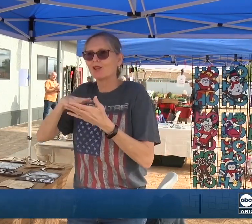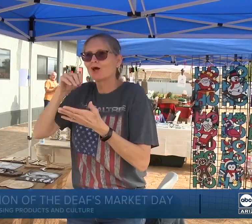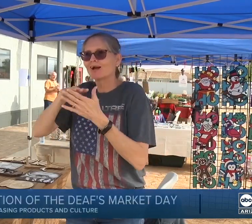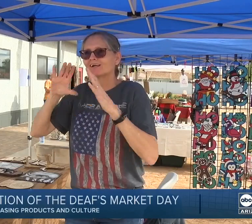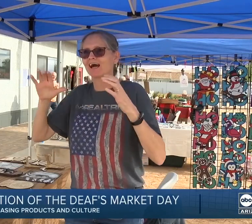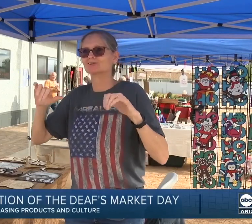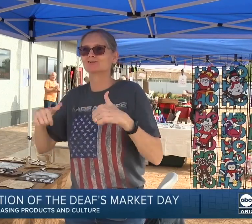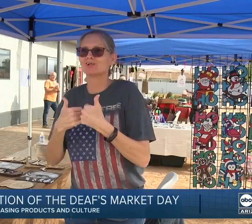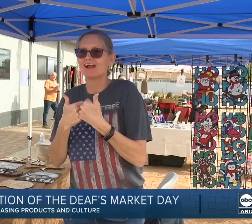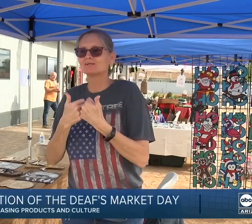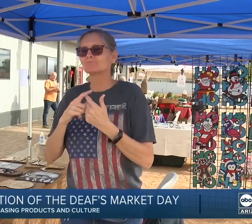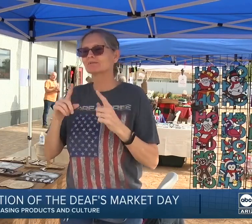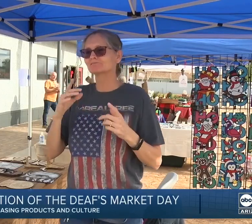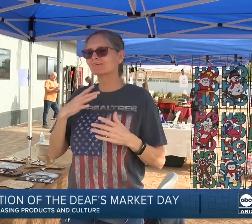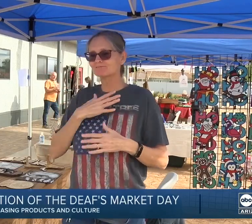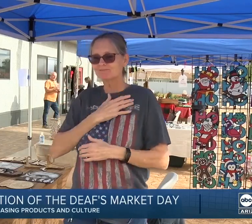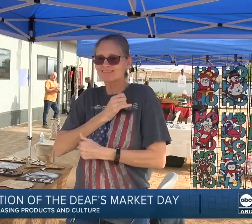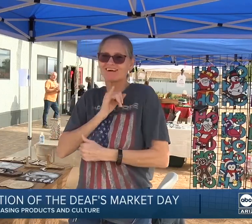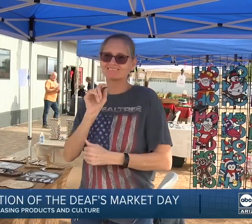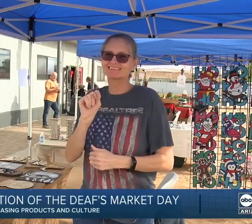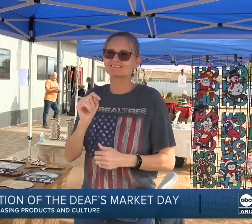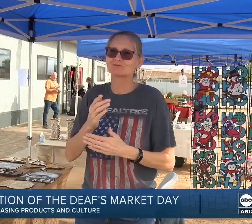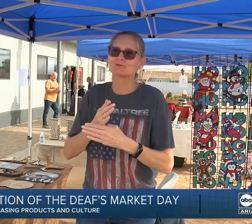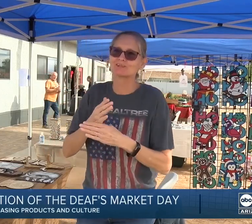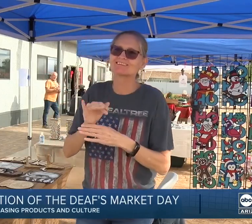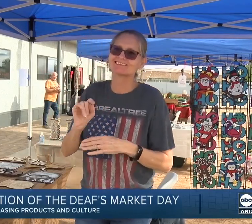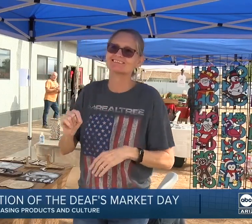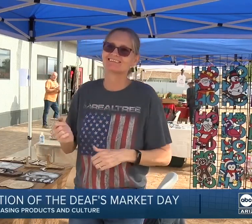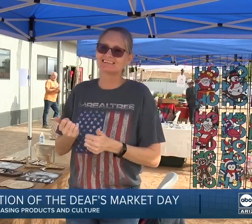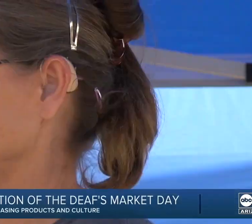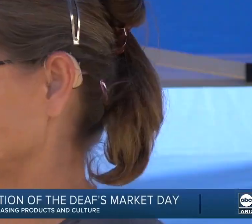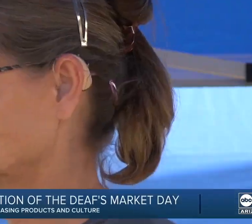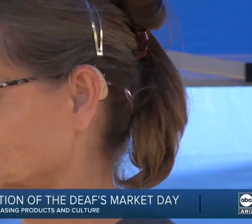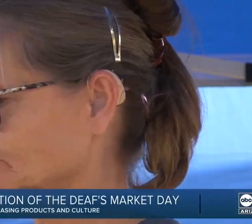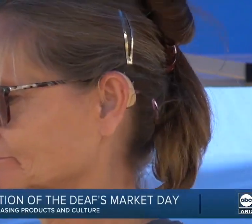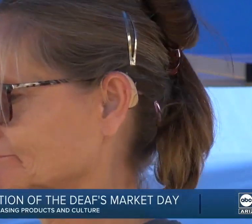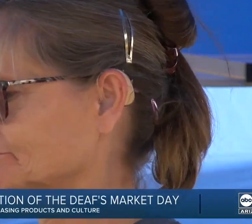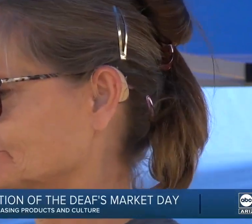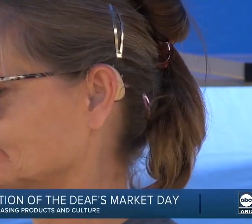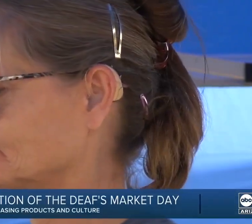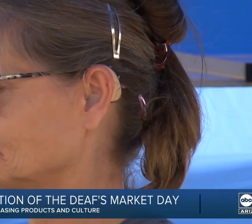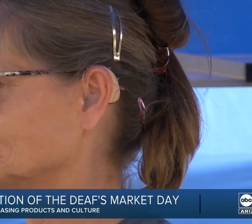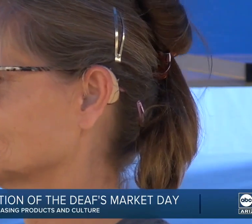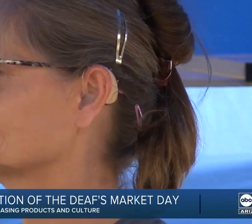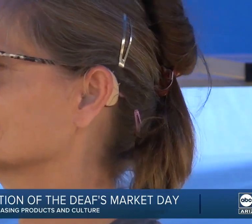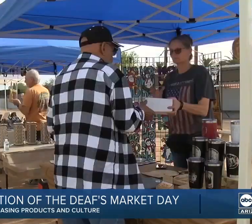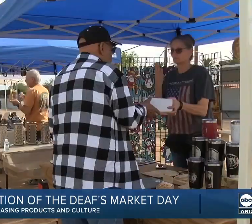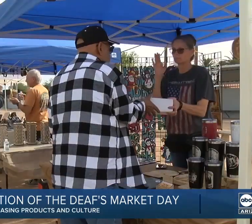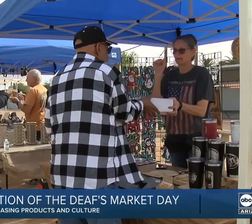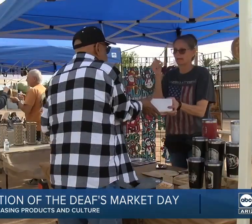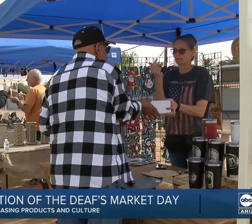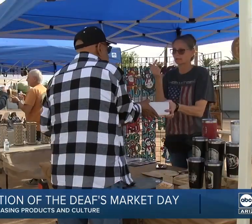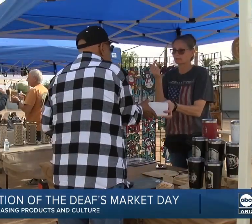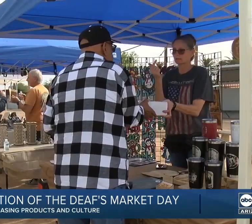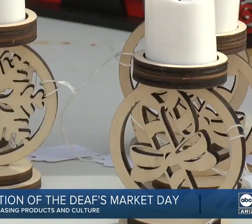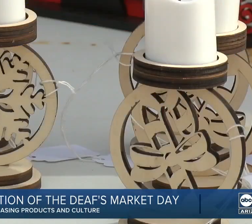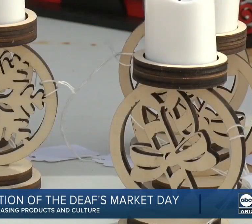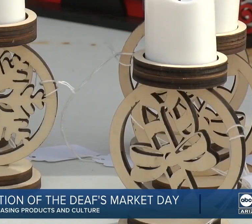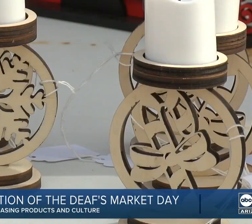technology. I learned how to use it and it was a good challenge. Kidder has turned her love of art into a business, selling